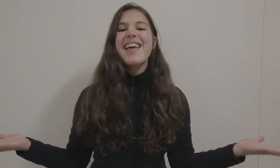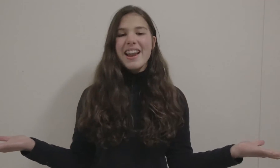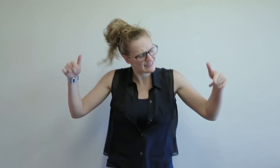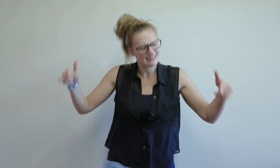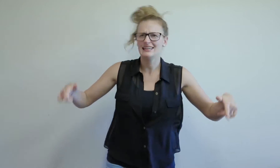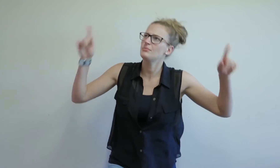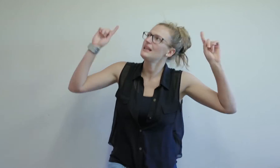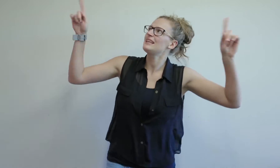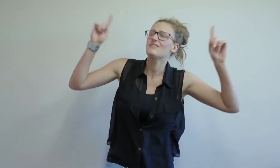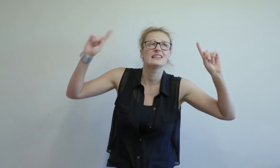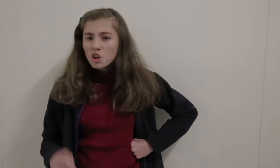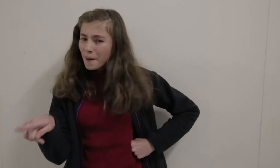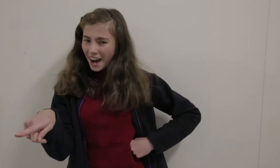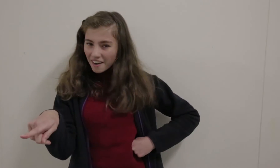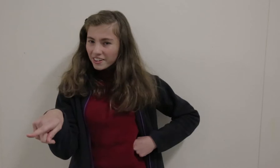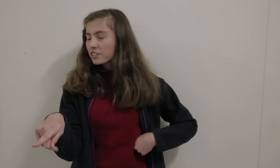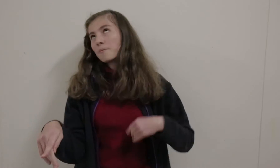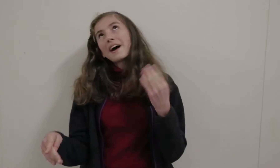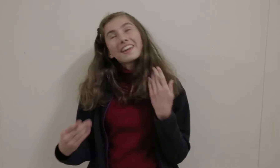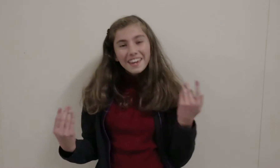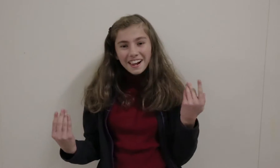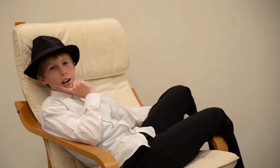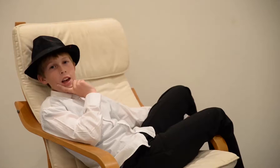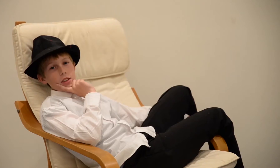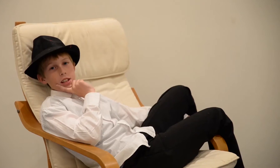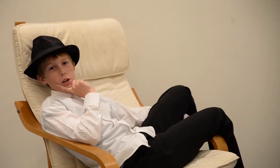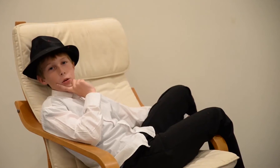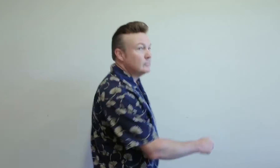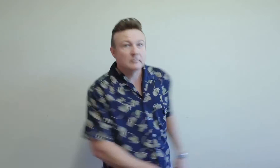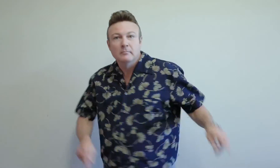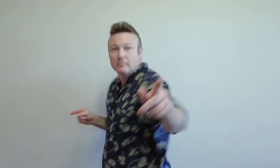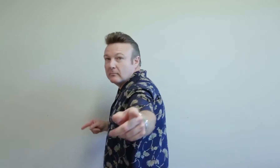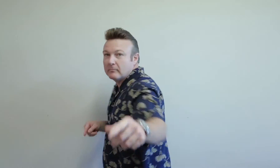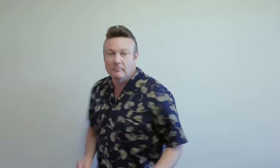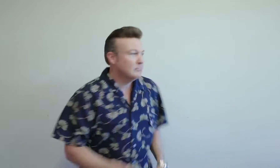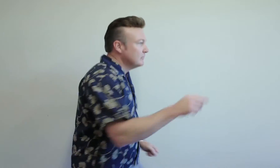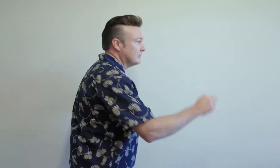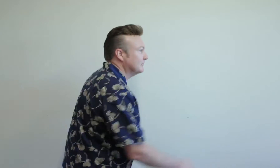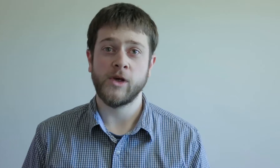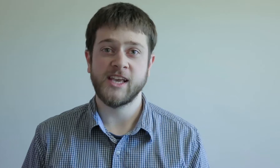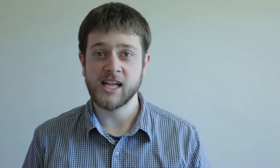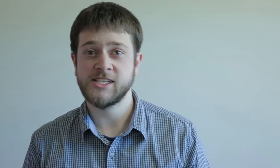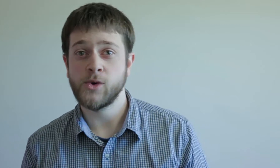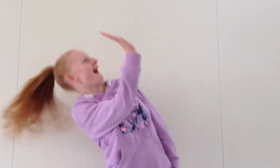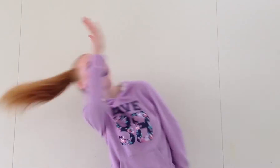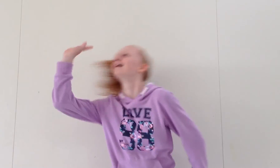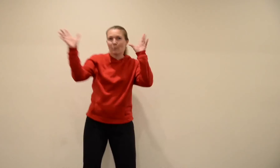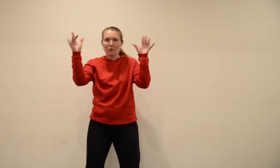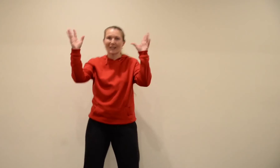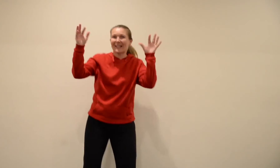standing here believing You're my comfort, you're my healing This I know You can't see the wind, but it moves and